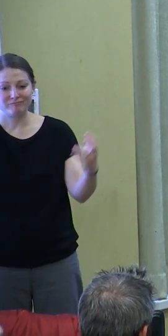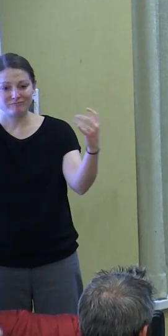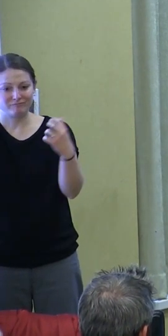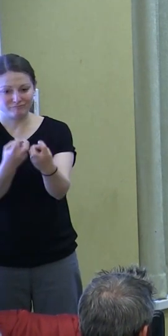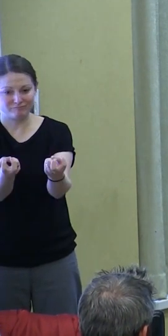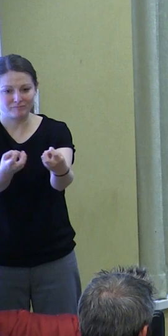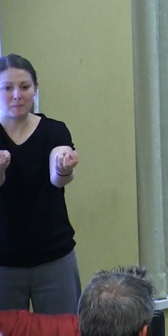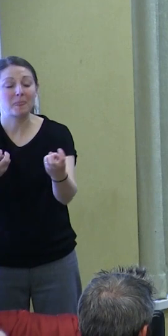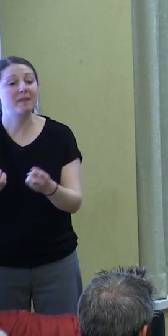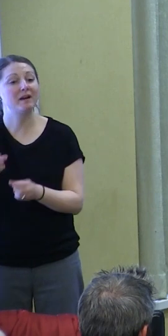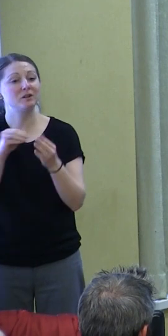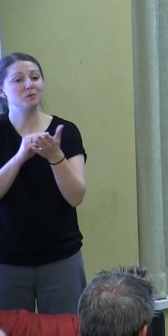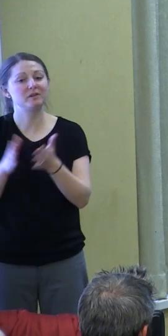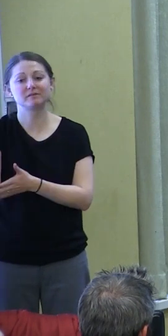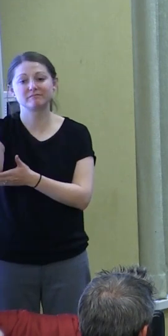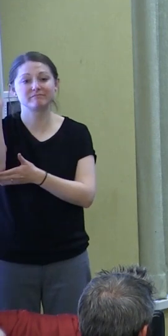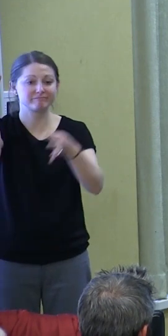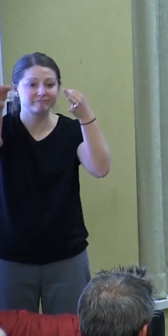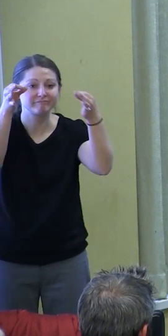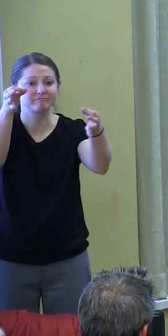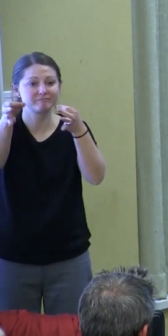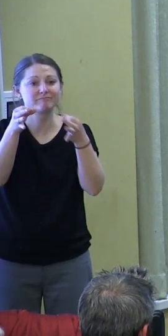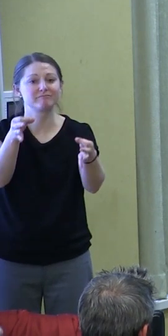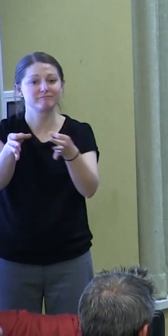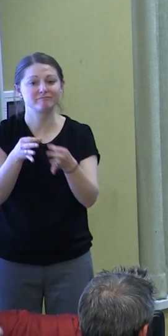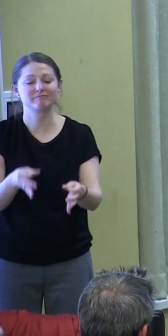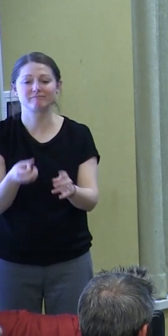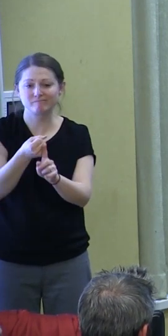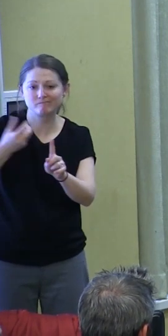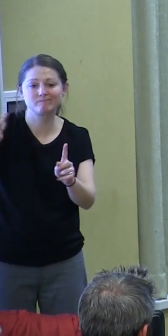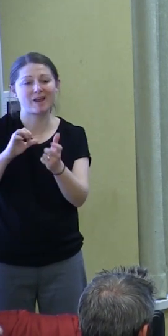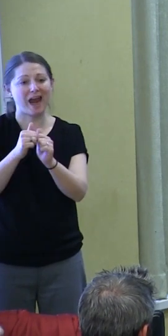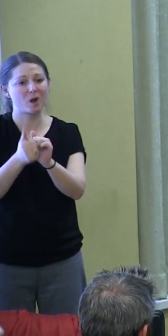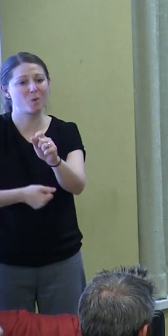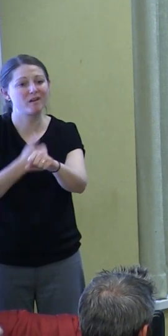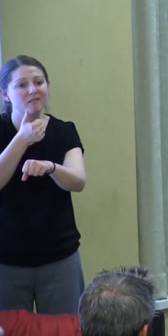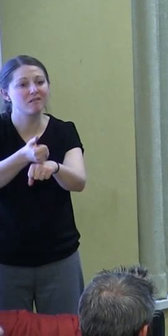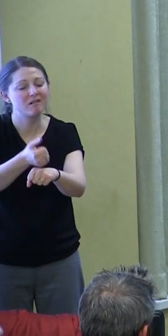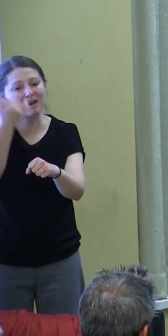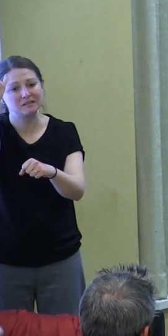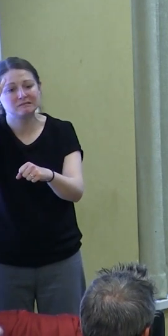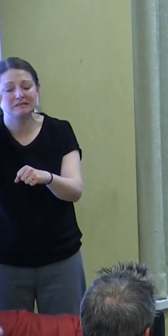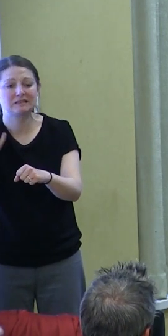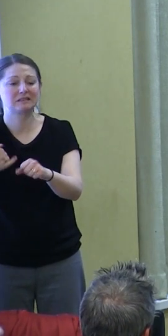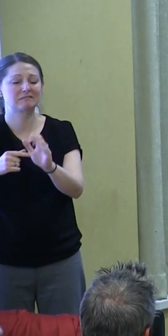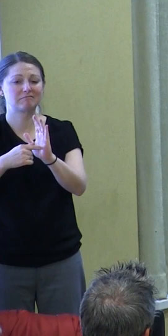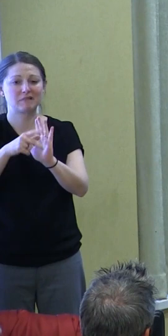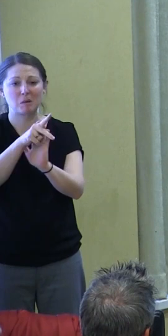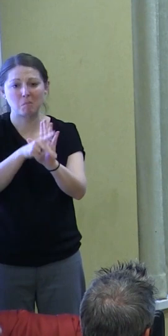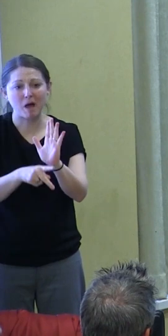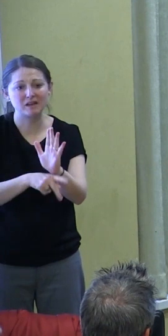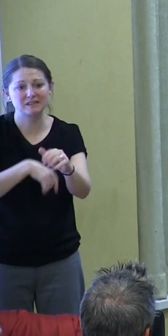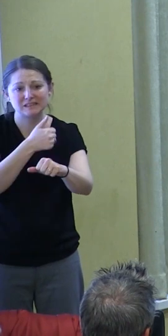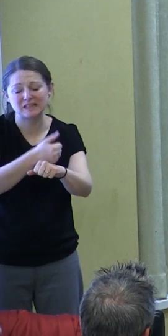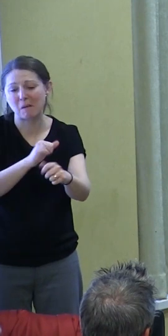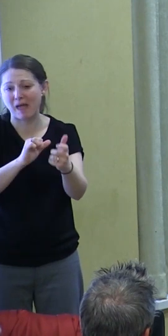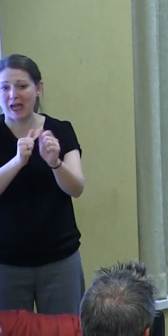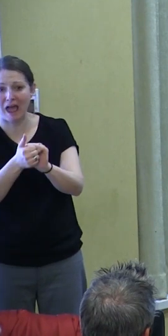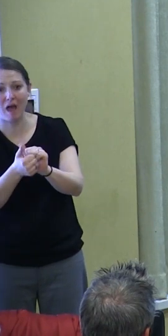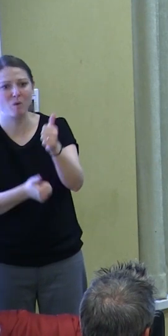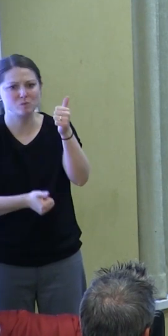for the future, if you will. And then they talk about how are we going to implement those ideas? What policy making needs to take place?